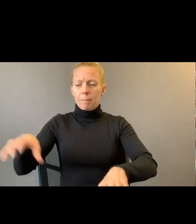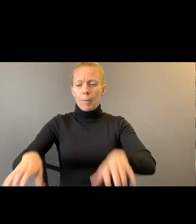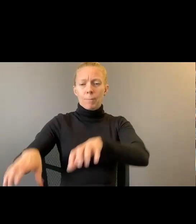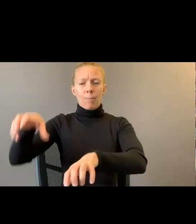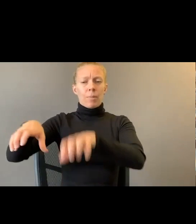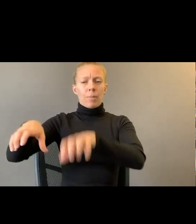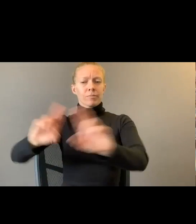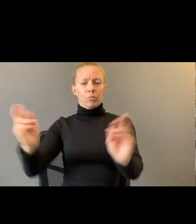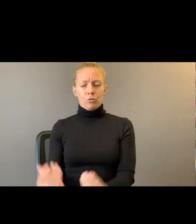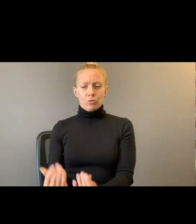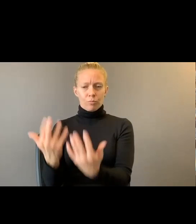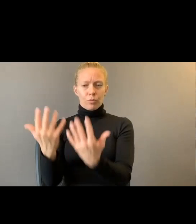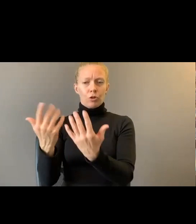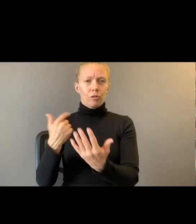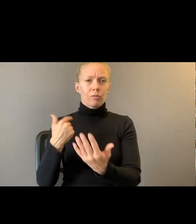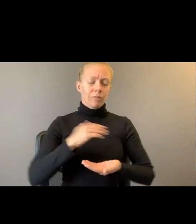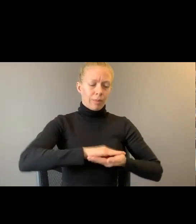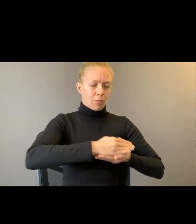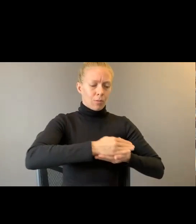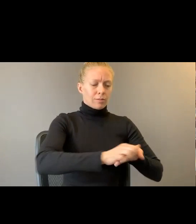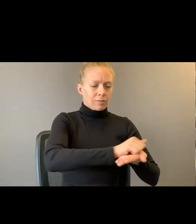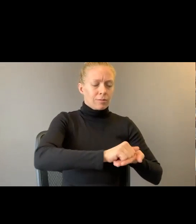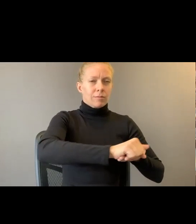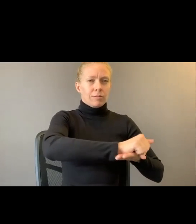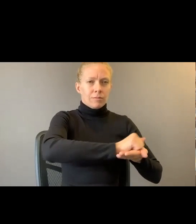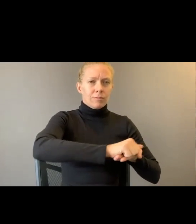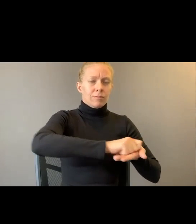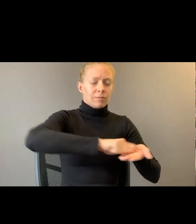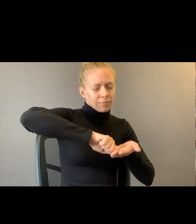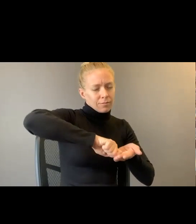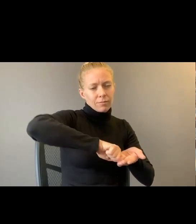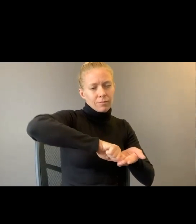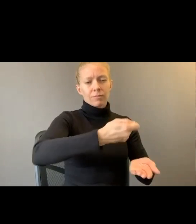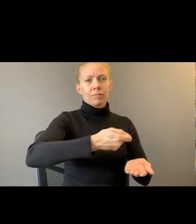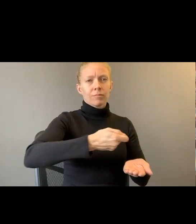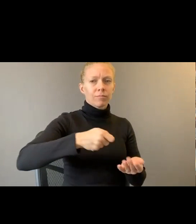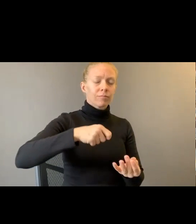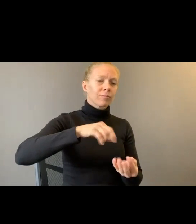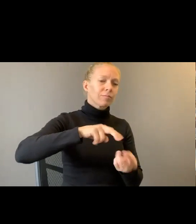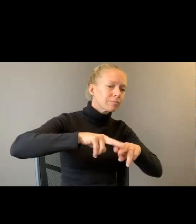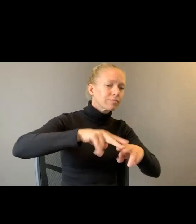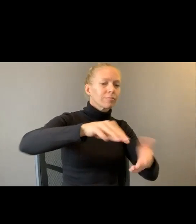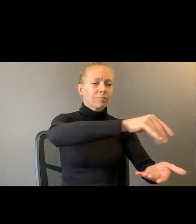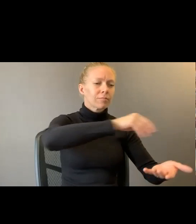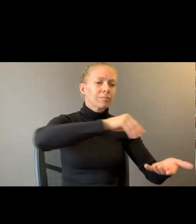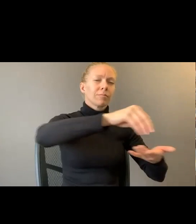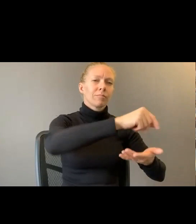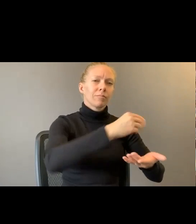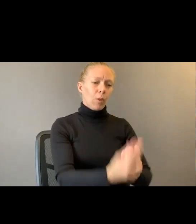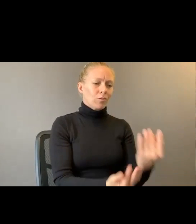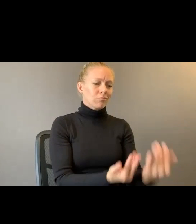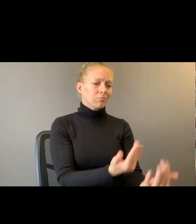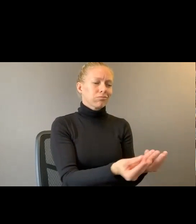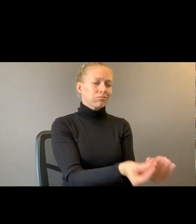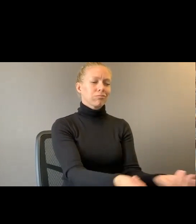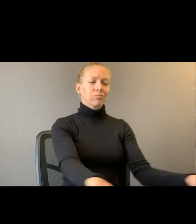scrubbed the mollusks to gleam. Having browned them open. Seasoned a bath that would wash away any shame to run from.